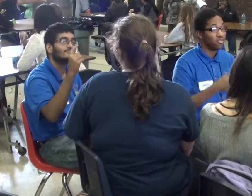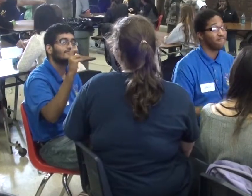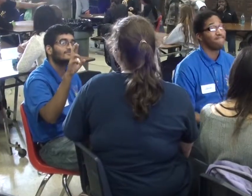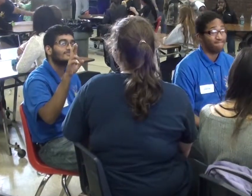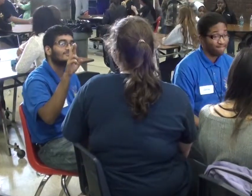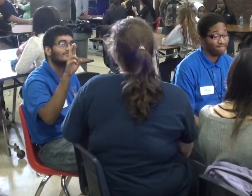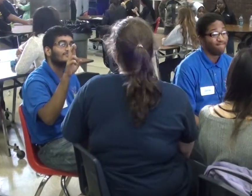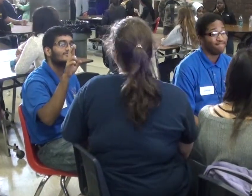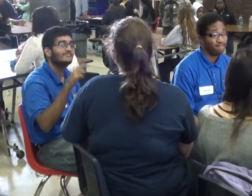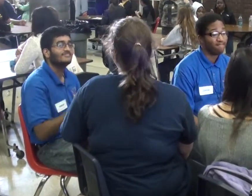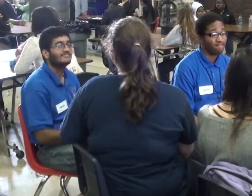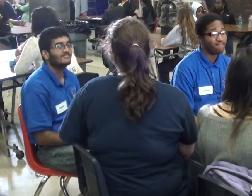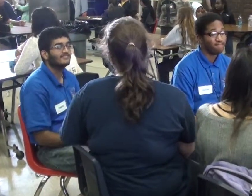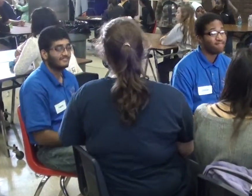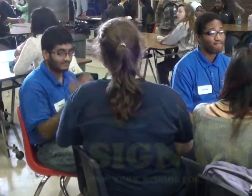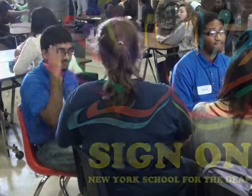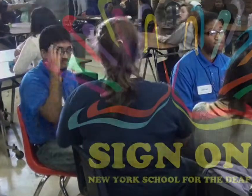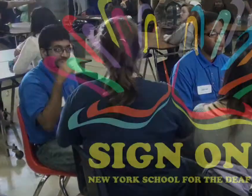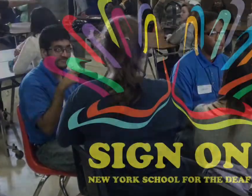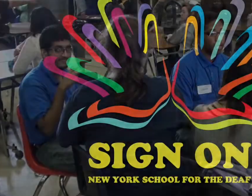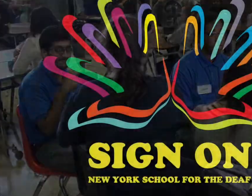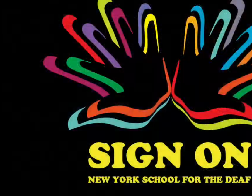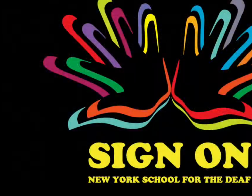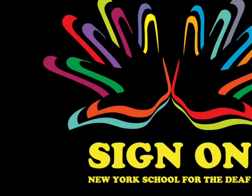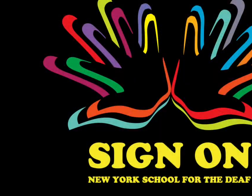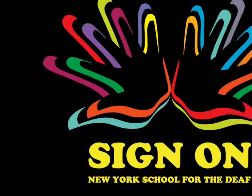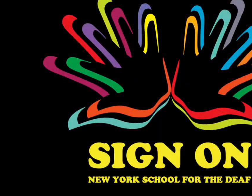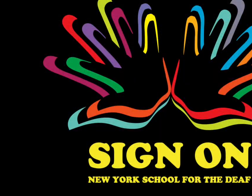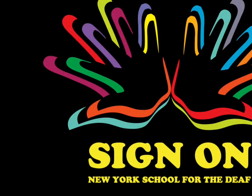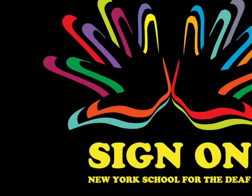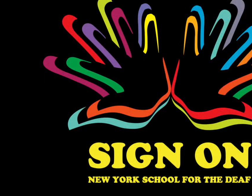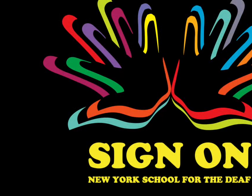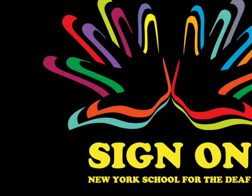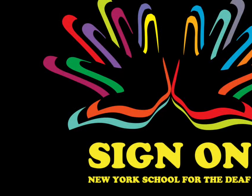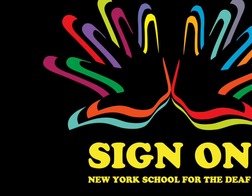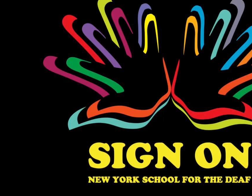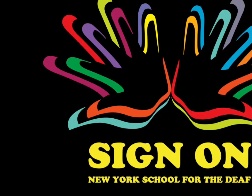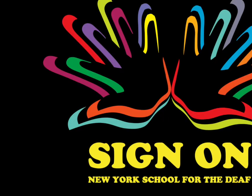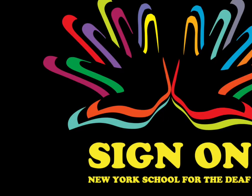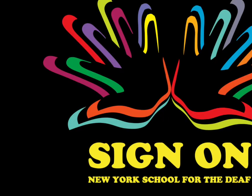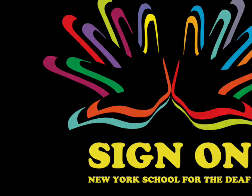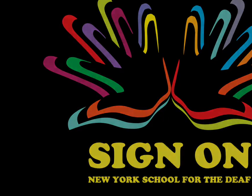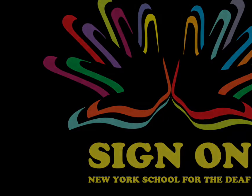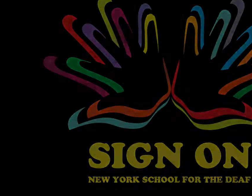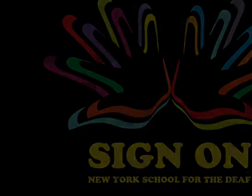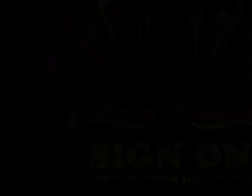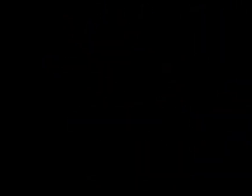the first one to there. I'm the first one to be there. I'm I'm